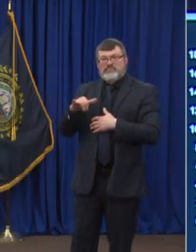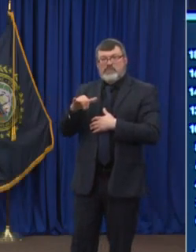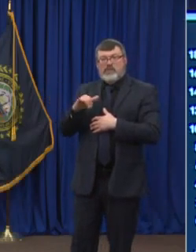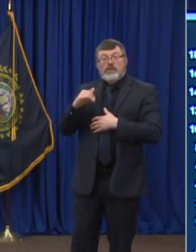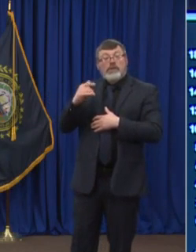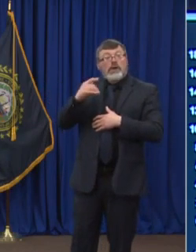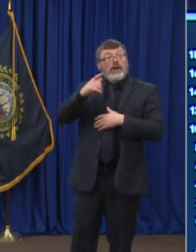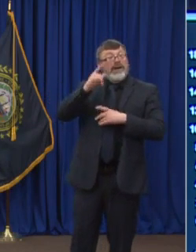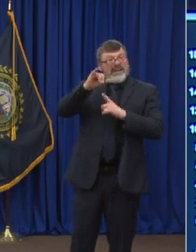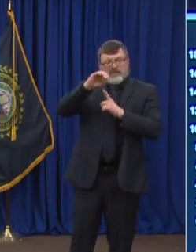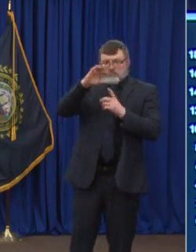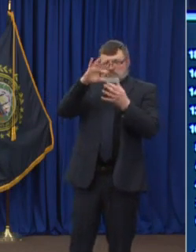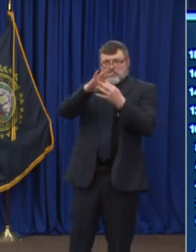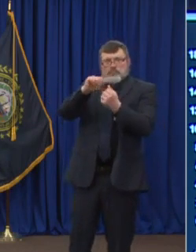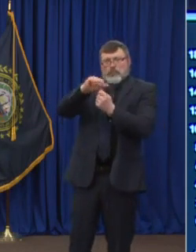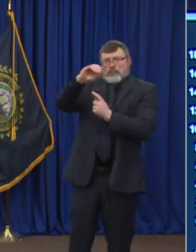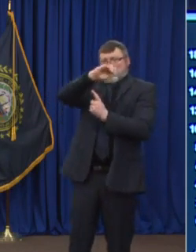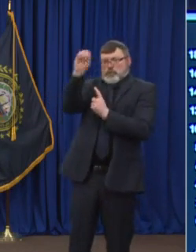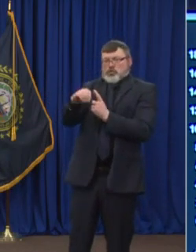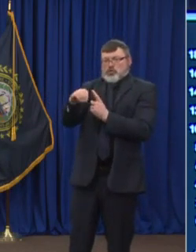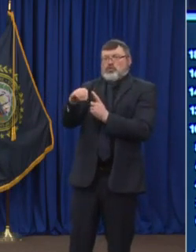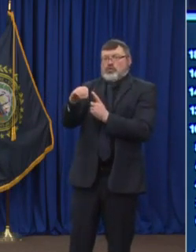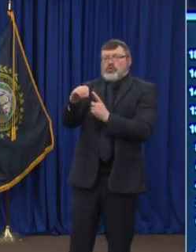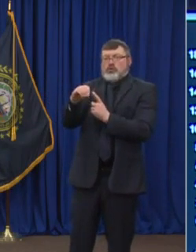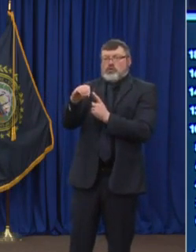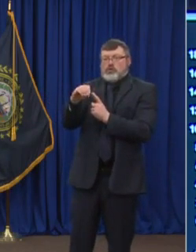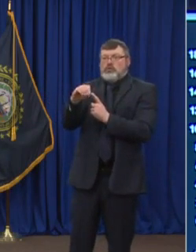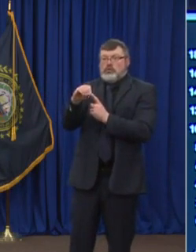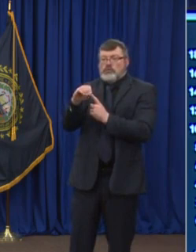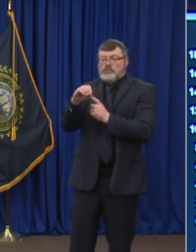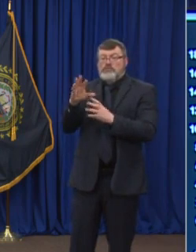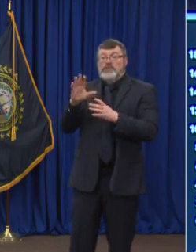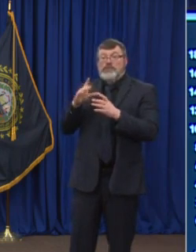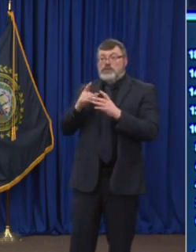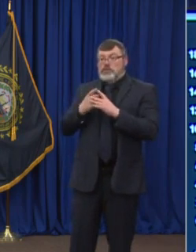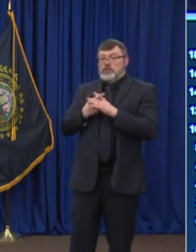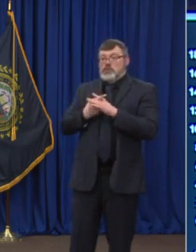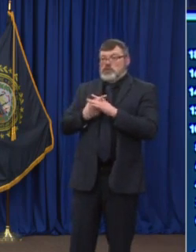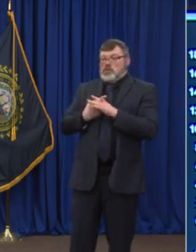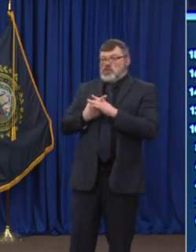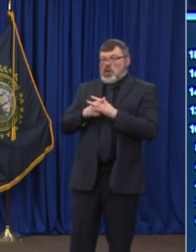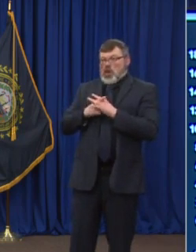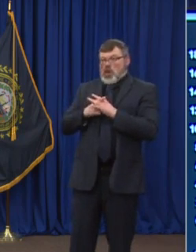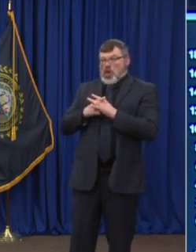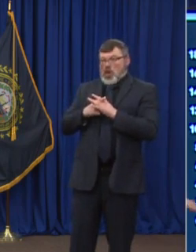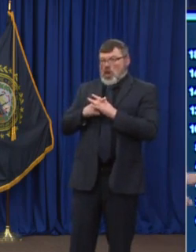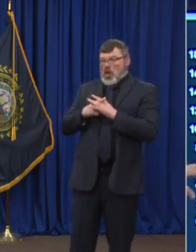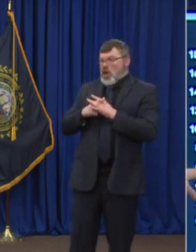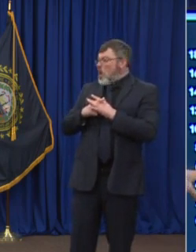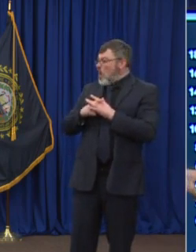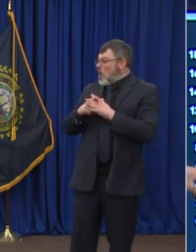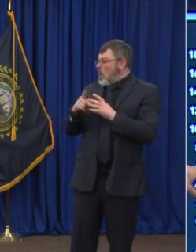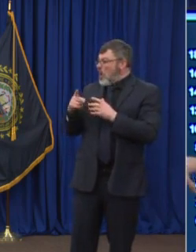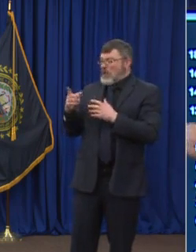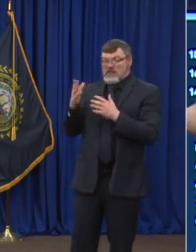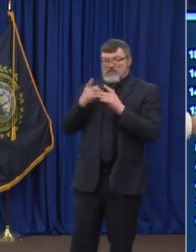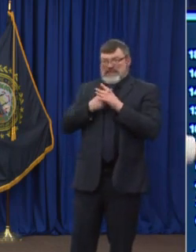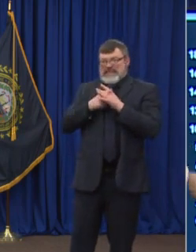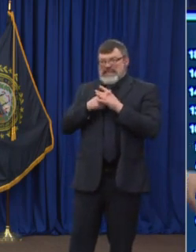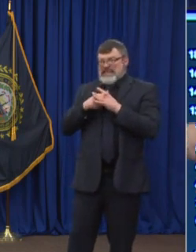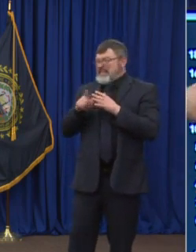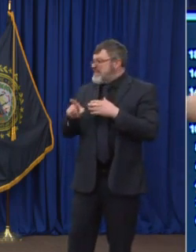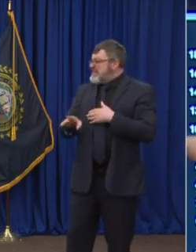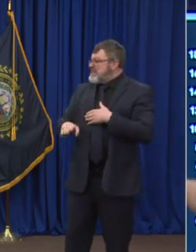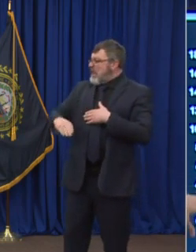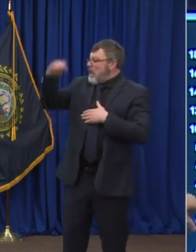percent positivity, so the rate at which we are detecting positive cases of COVID across the state. As you can see, what happened here in the